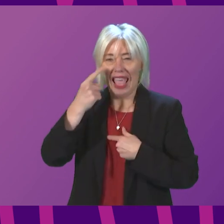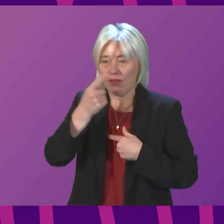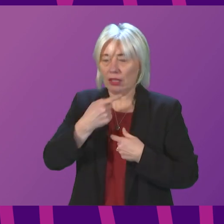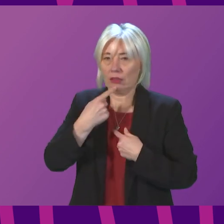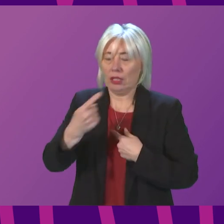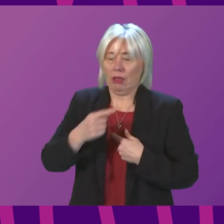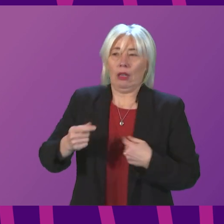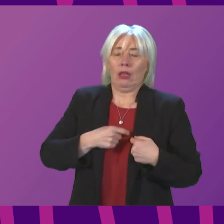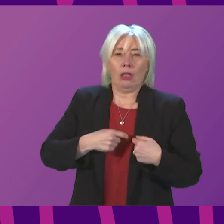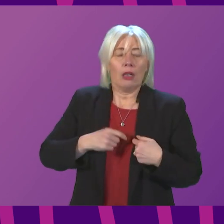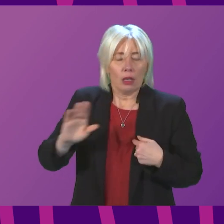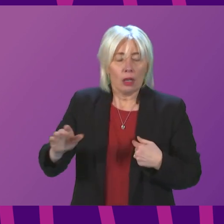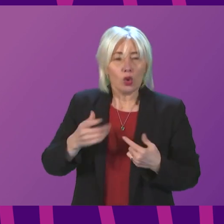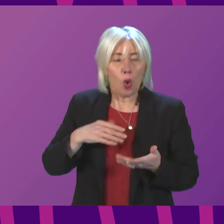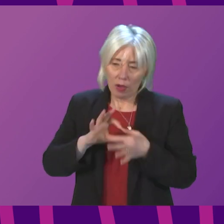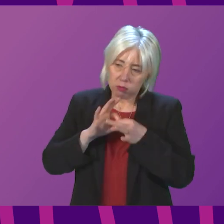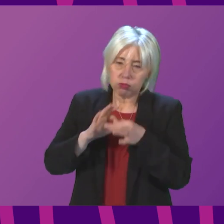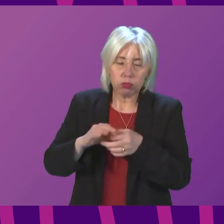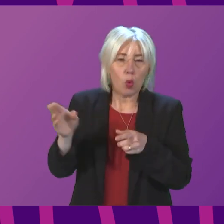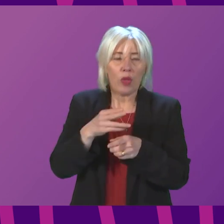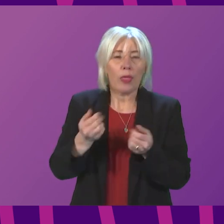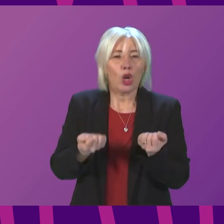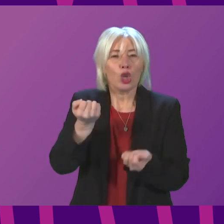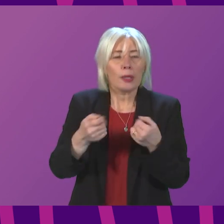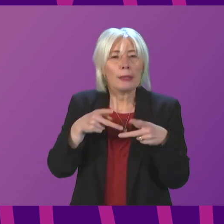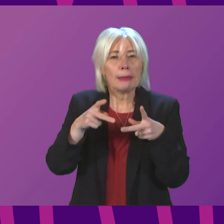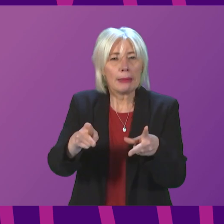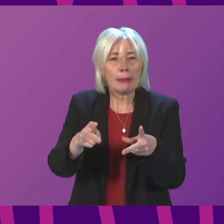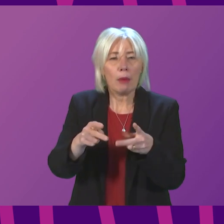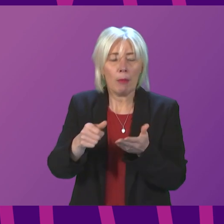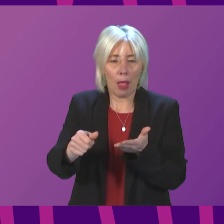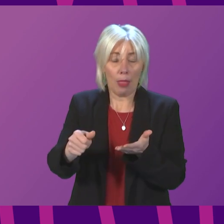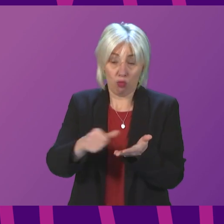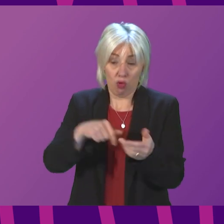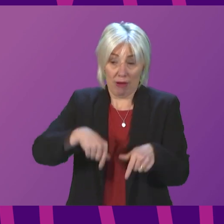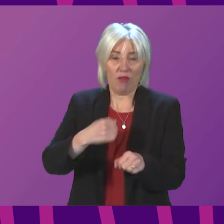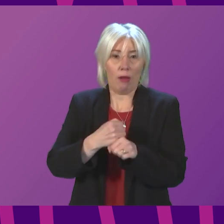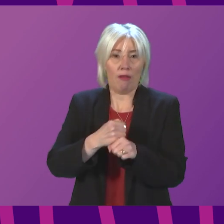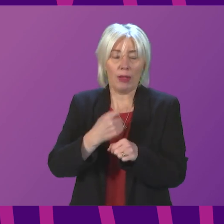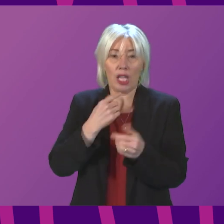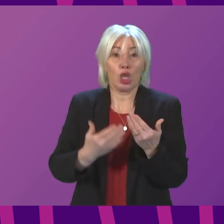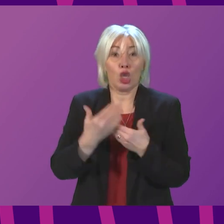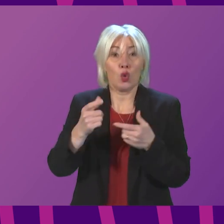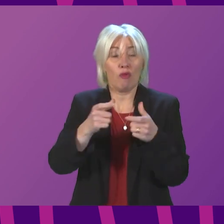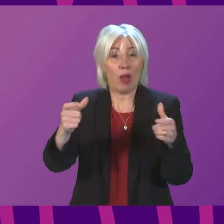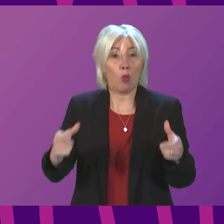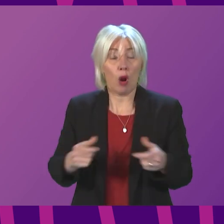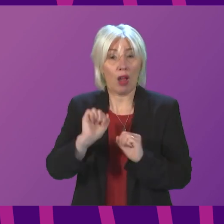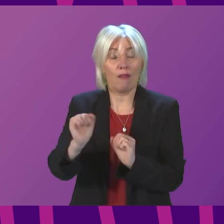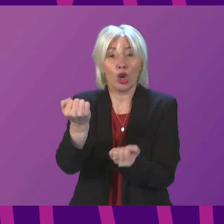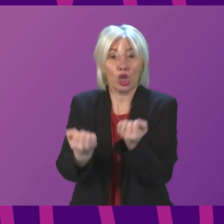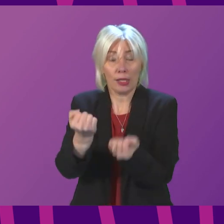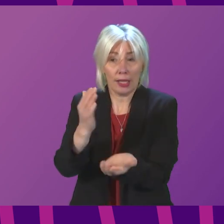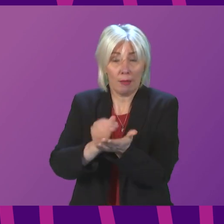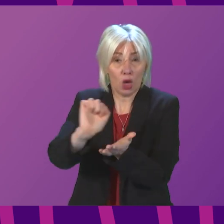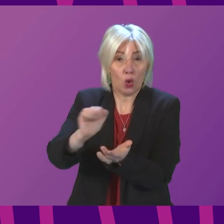-informed and trauma-responsive workforce within the justice system. Our Programme for Government commits to a new framework specific to justice to give staff the knowledge